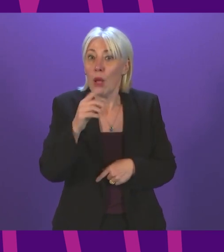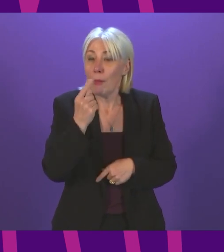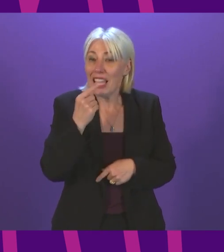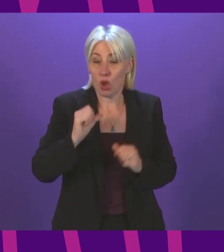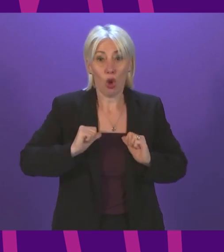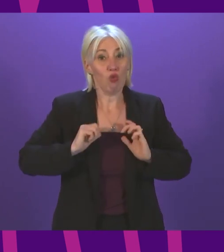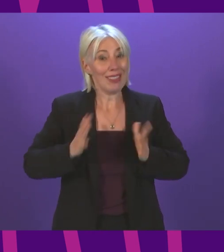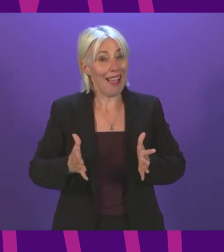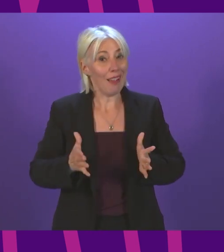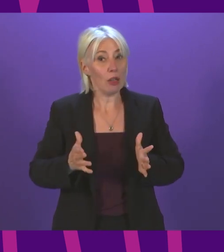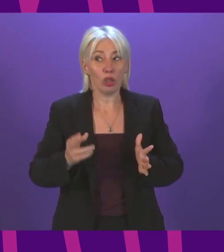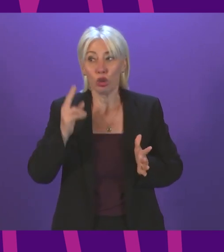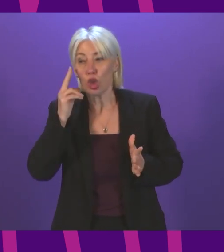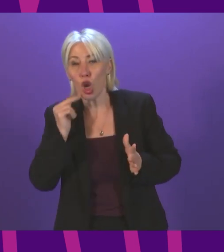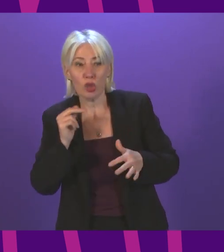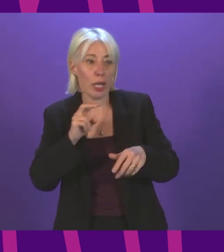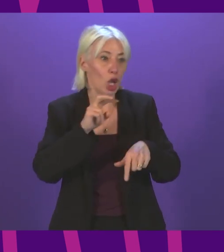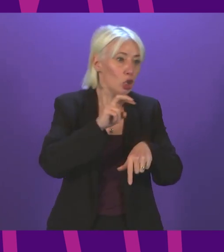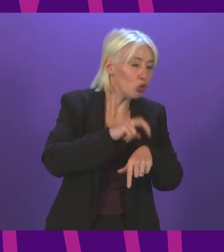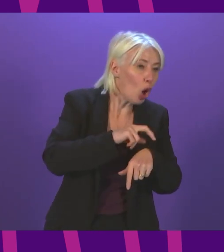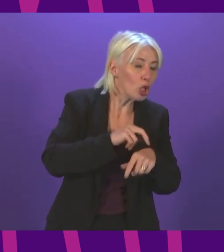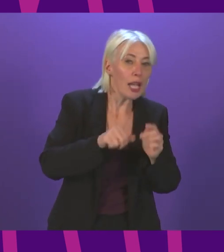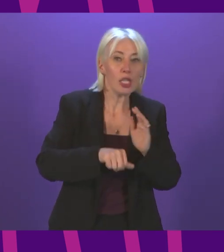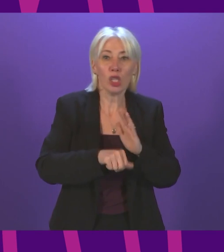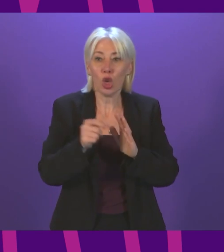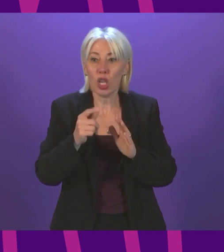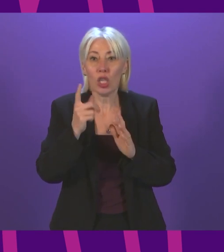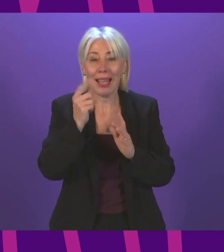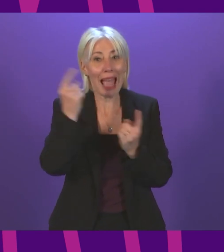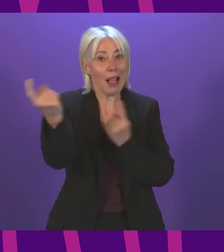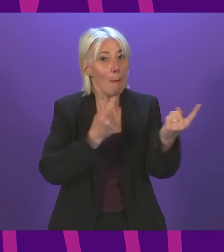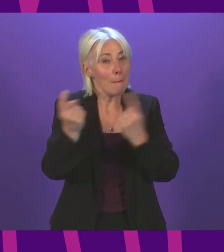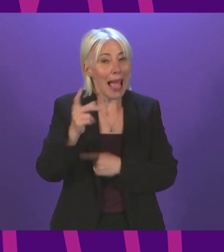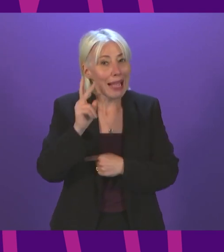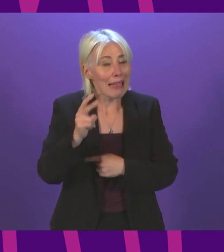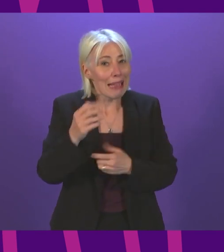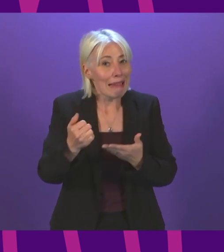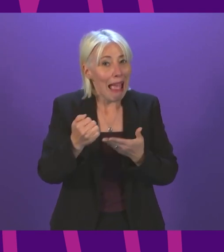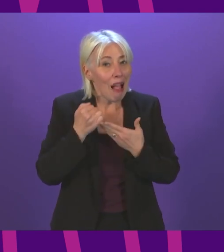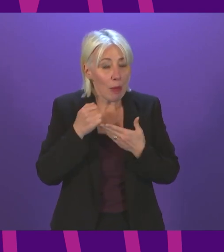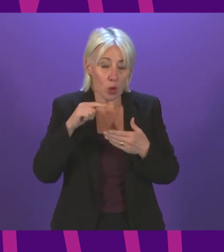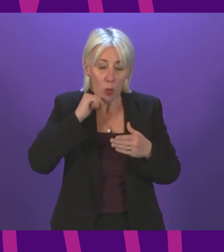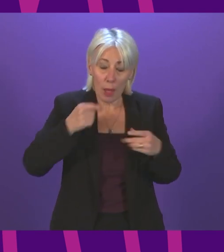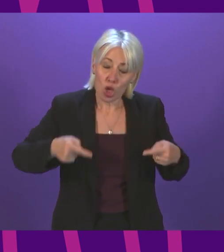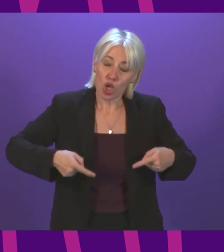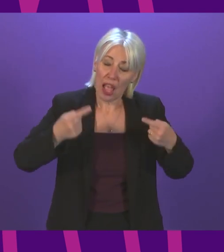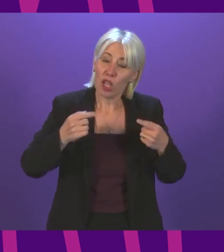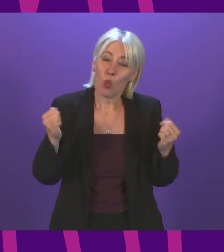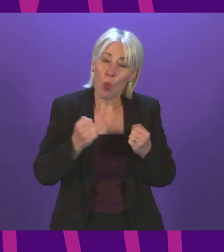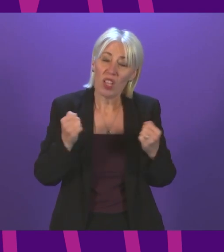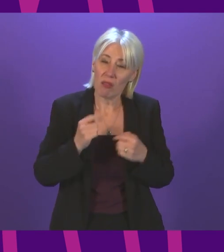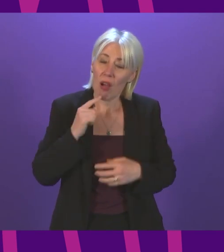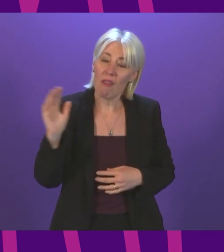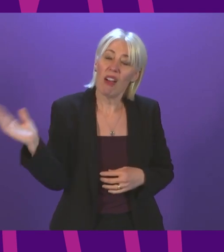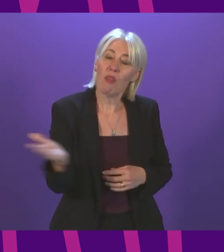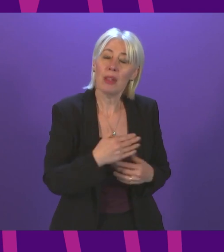who responded so well at the beginning of the pandemic to see if they can come back and help us in what will be the most challenging winter that the NHS has ever faced. Sue